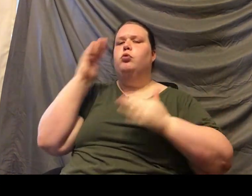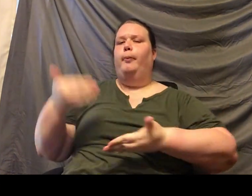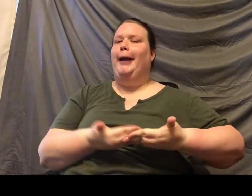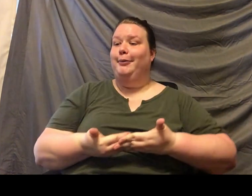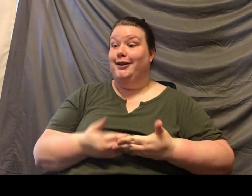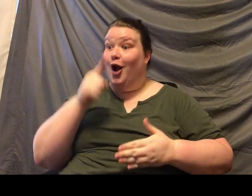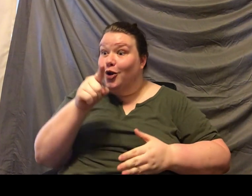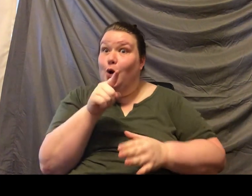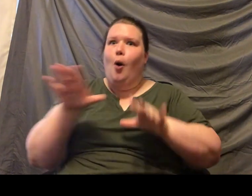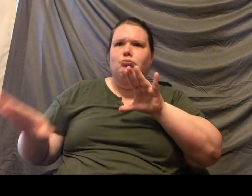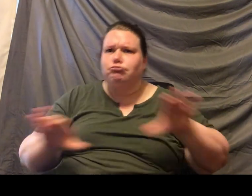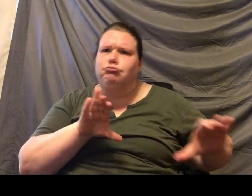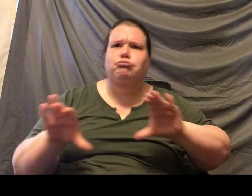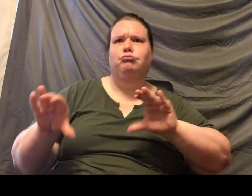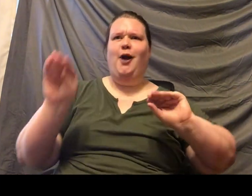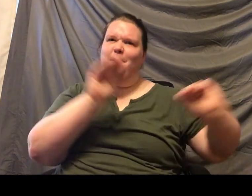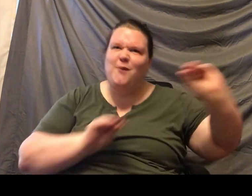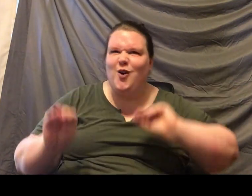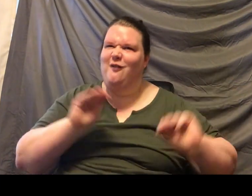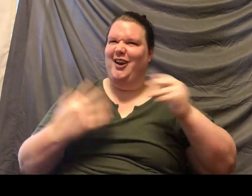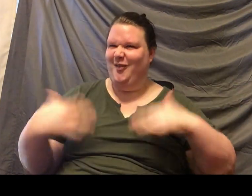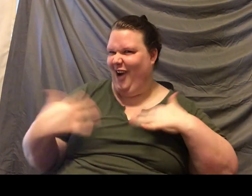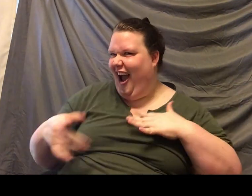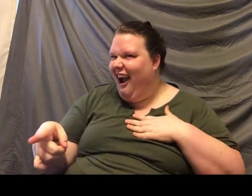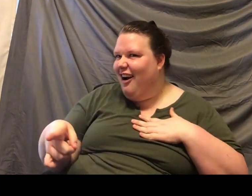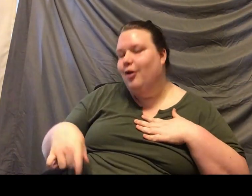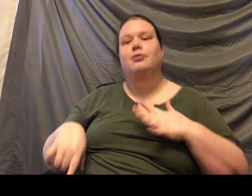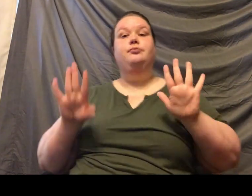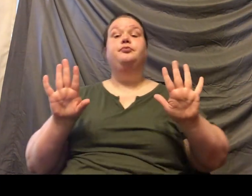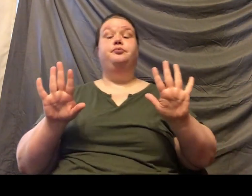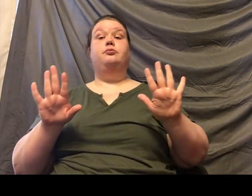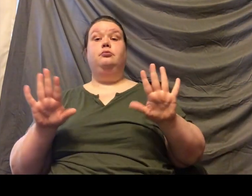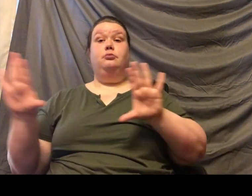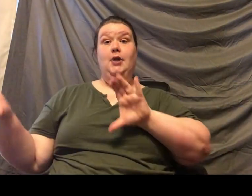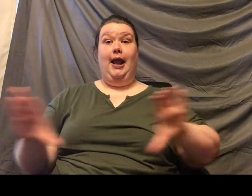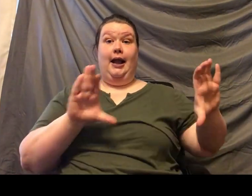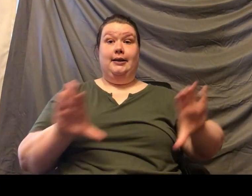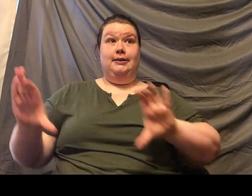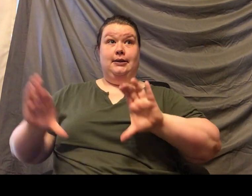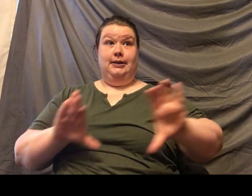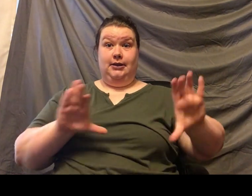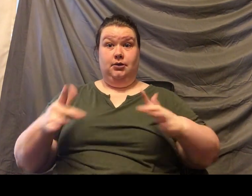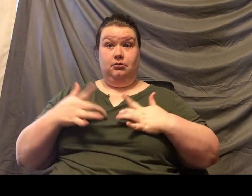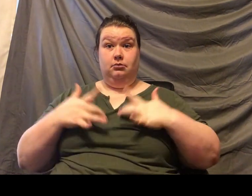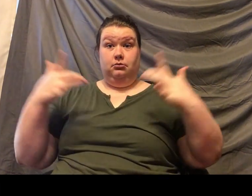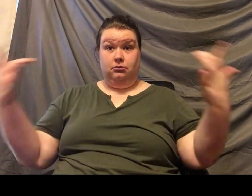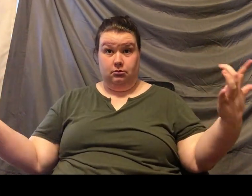You're so active! All right. So, the activity, guys, that we would like you to participate in is to collect